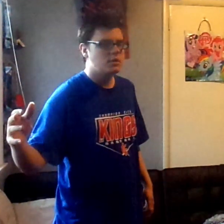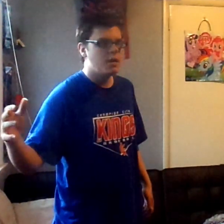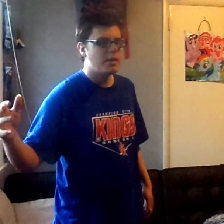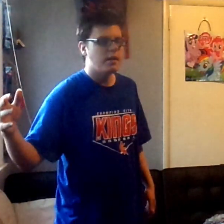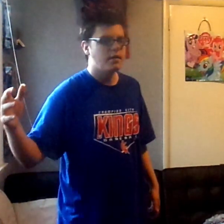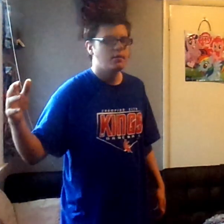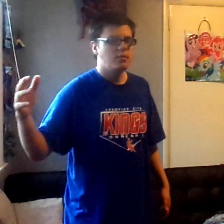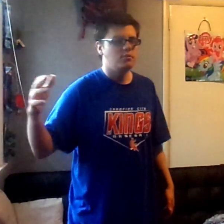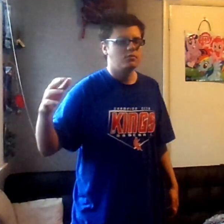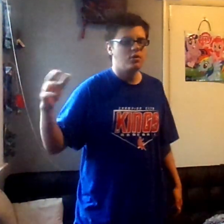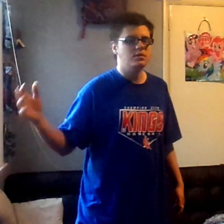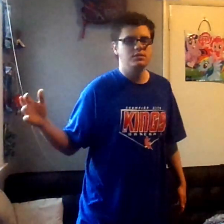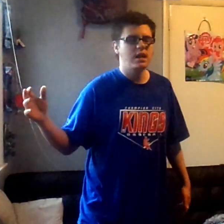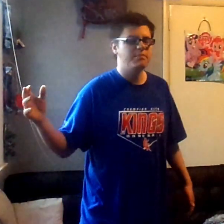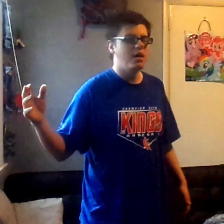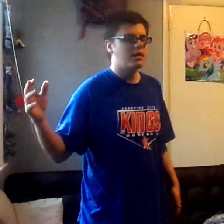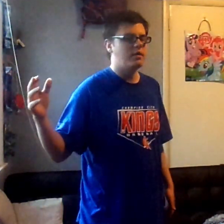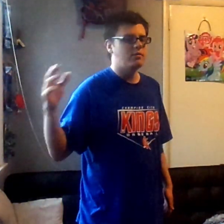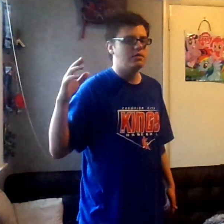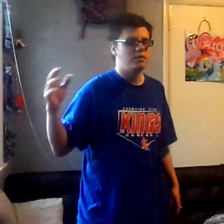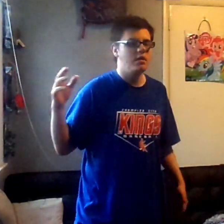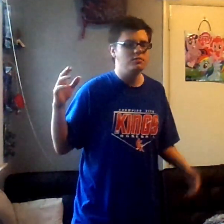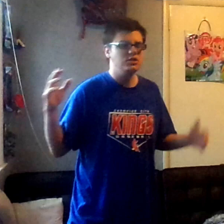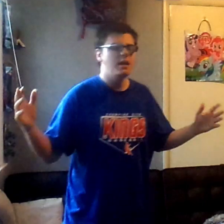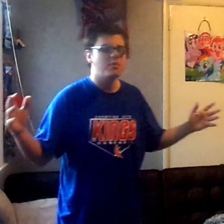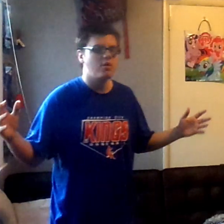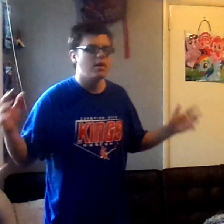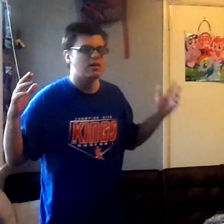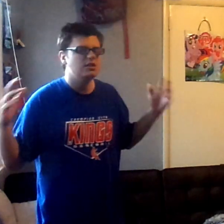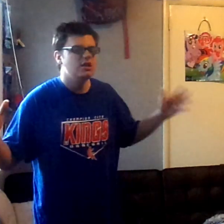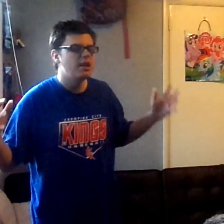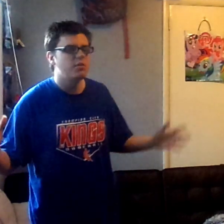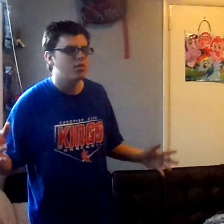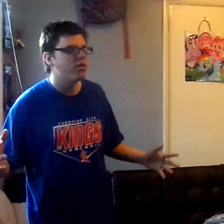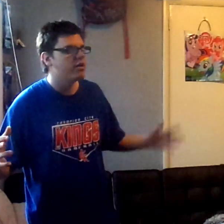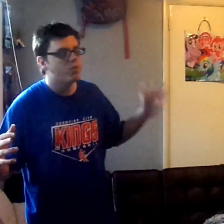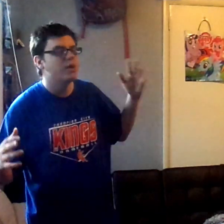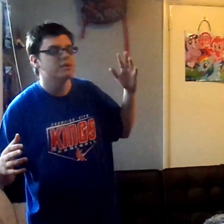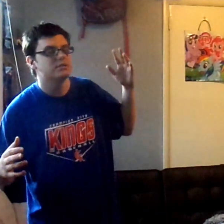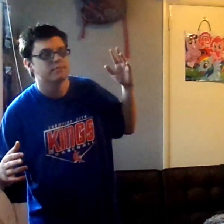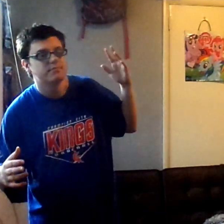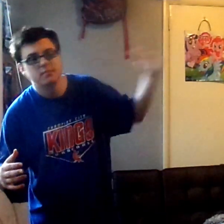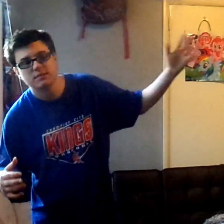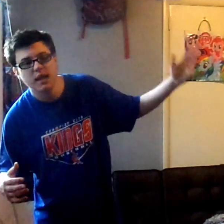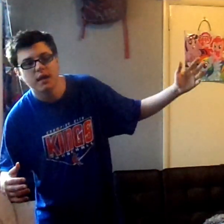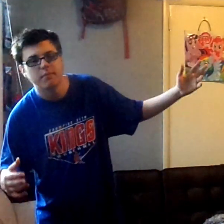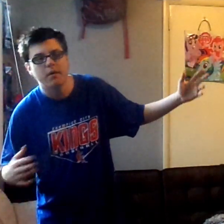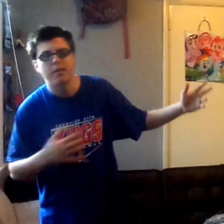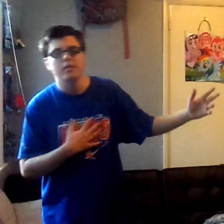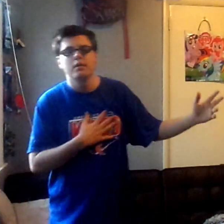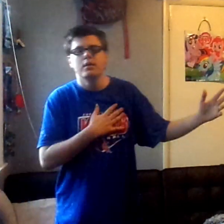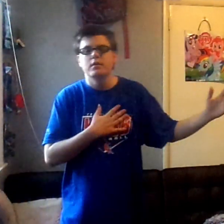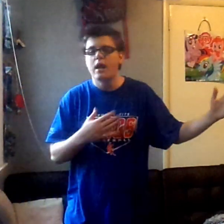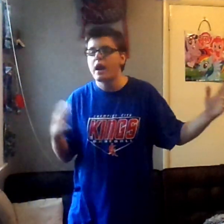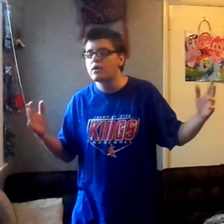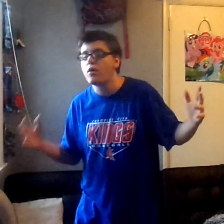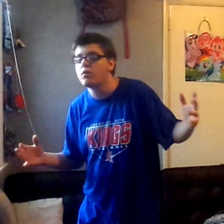Gibby, or Sam Puckett, without Jeanette McCurdy, because Jeanette McCurdy was Sam. I mean, iCarly